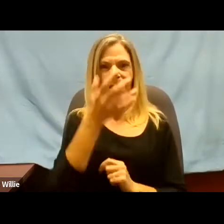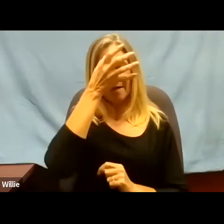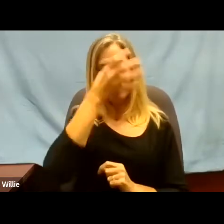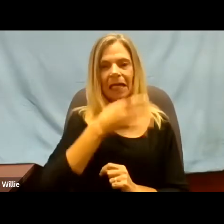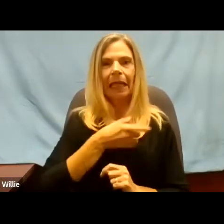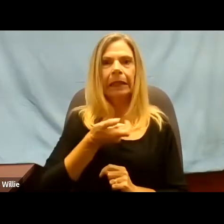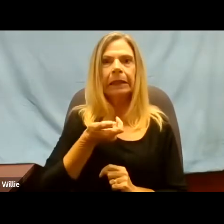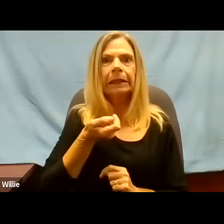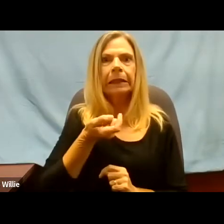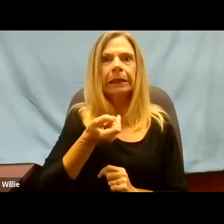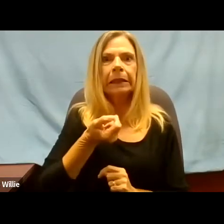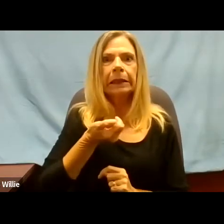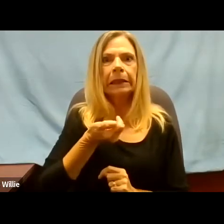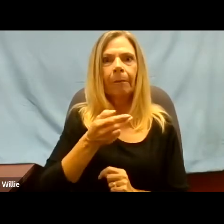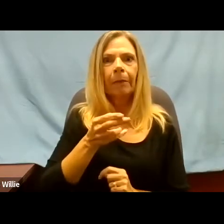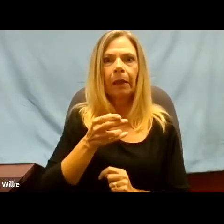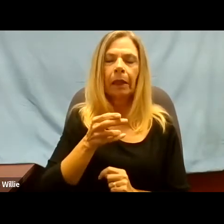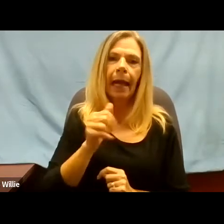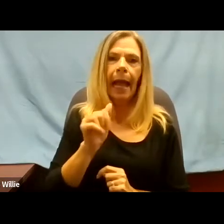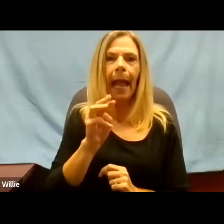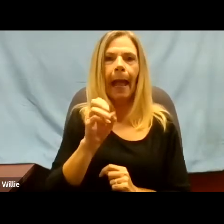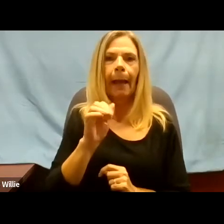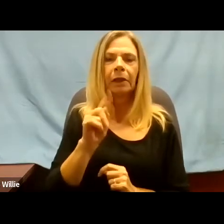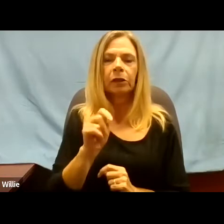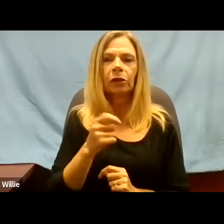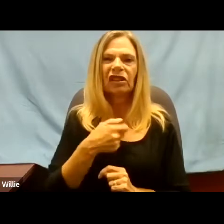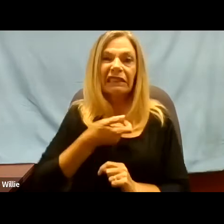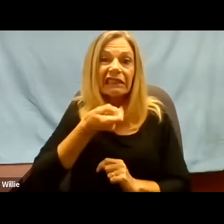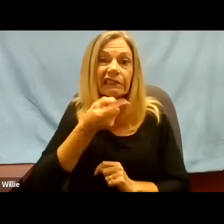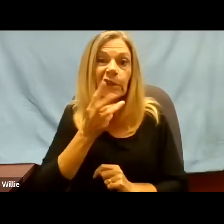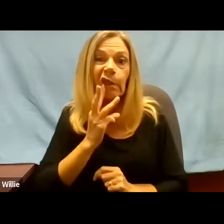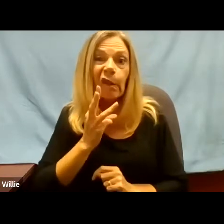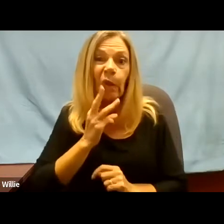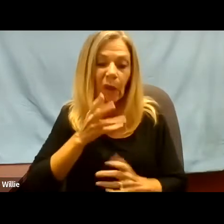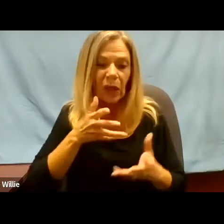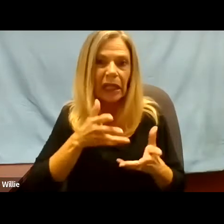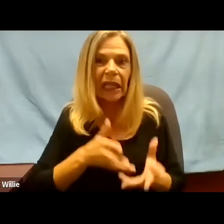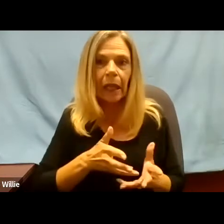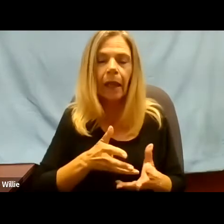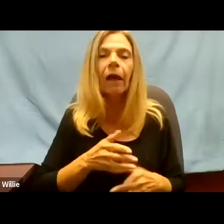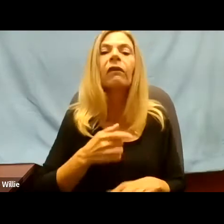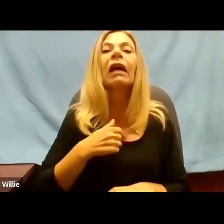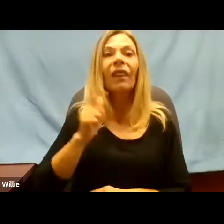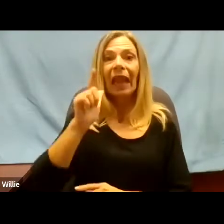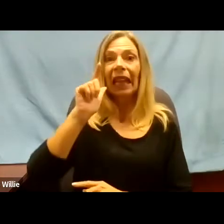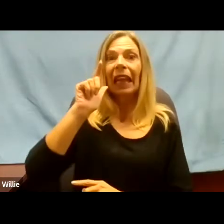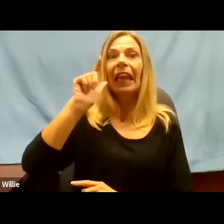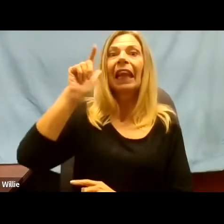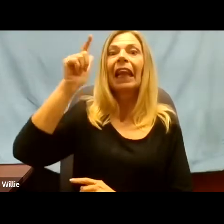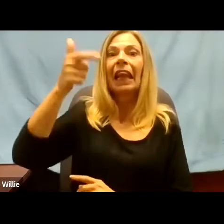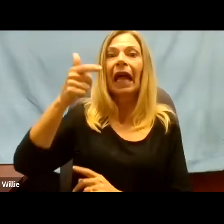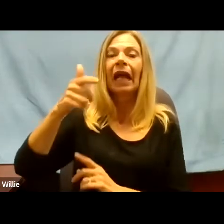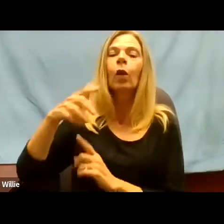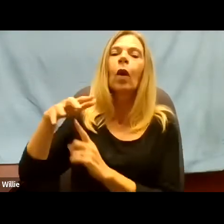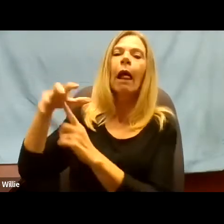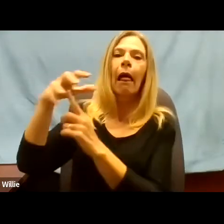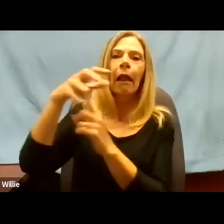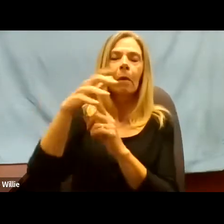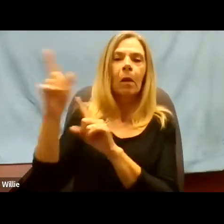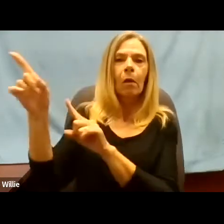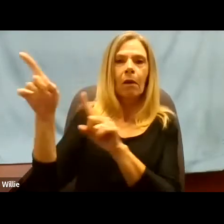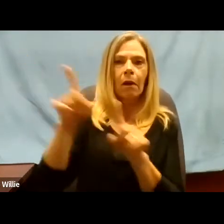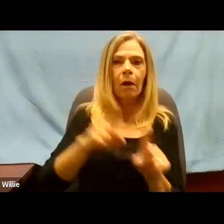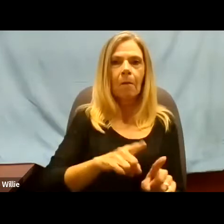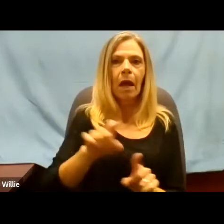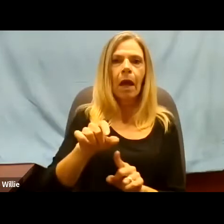and not much food and hardly any water and left. And then they were going to come back with everything else, including 100 extra men.